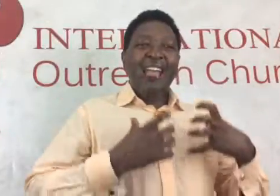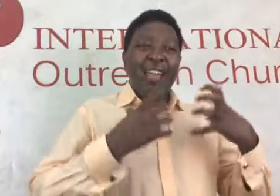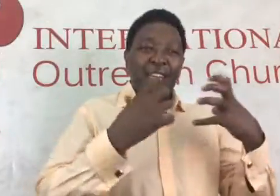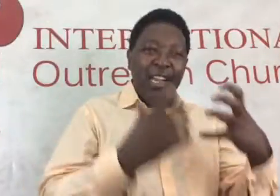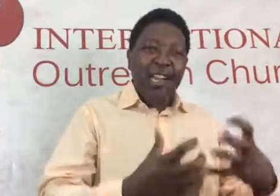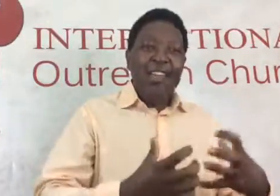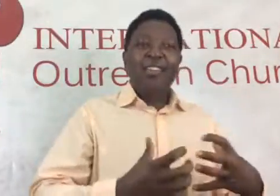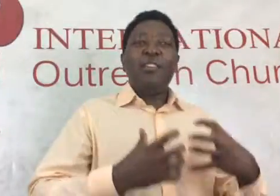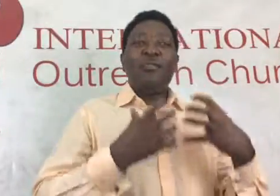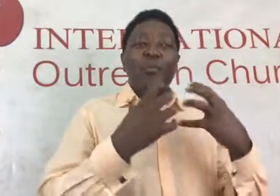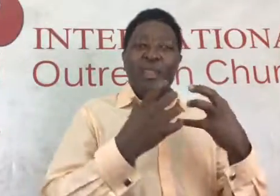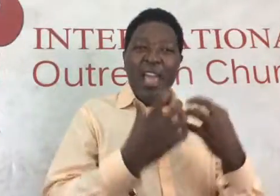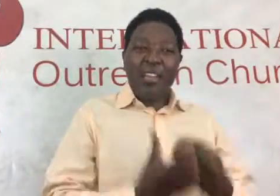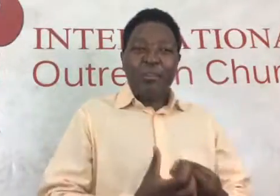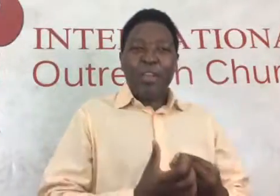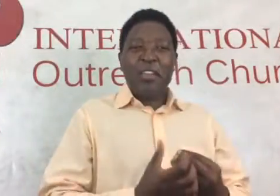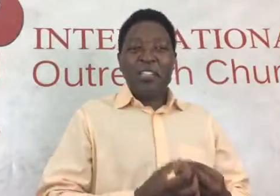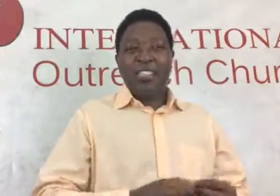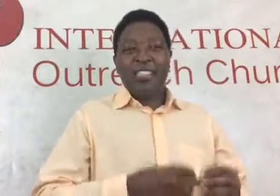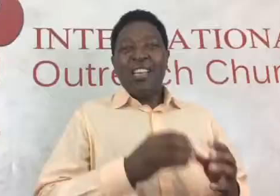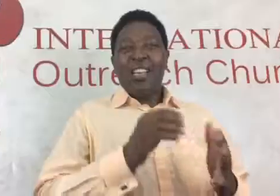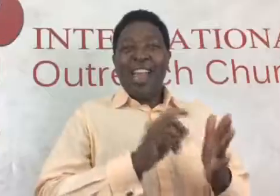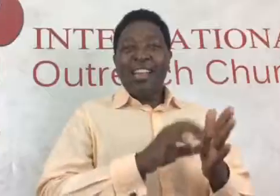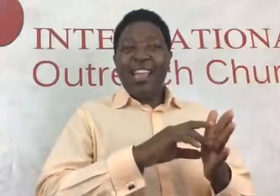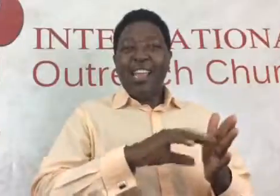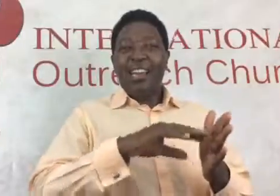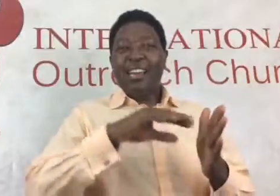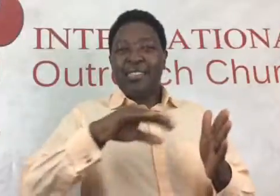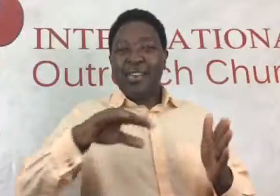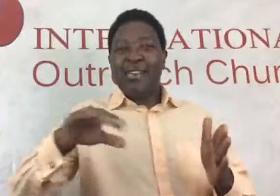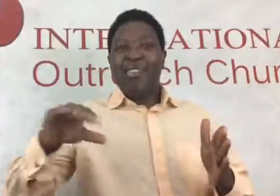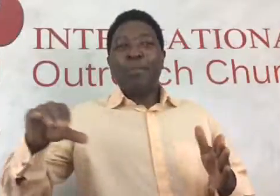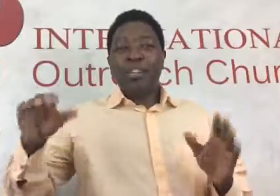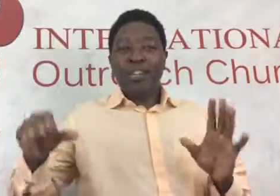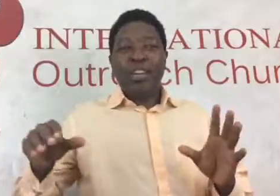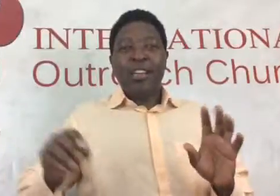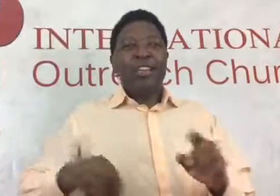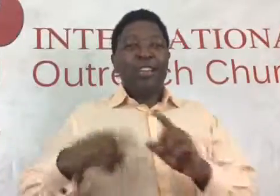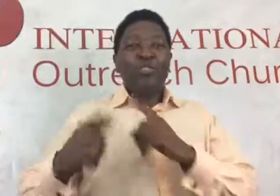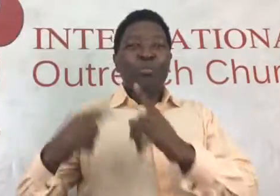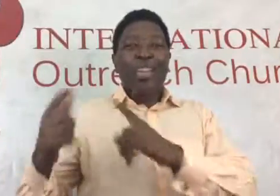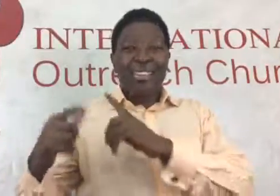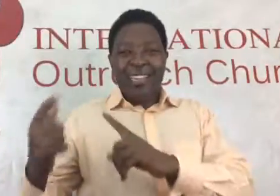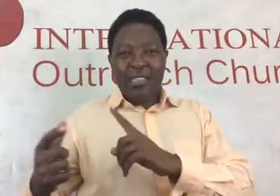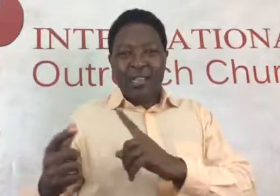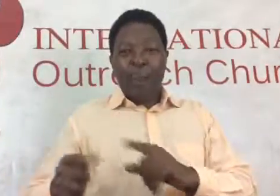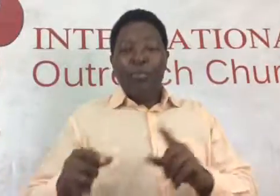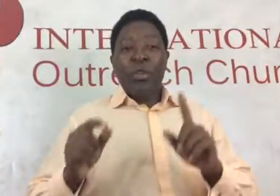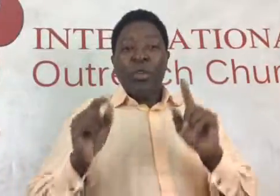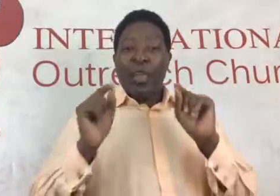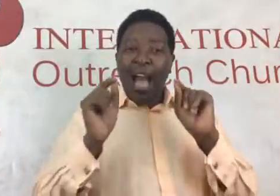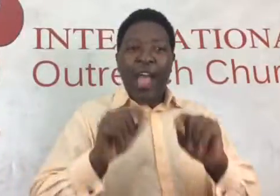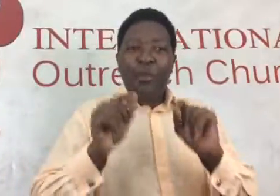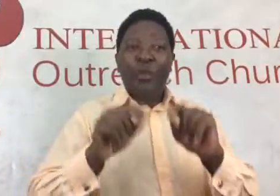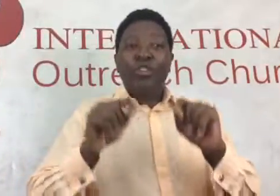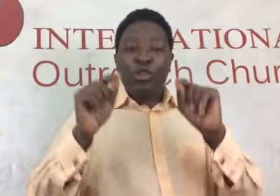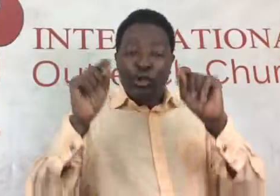can glean from their experiences and I can accelerate my journey to my destiny. I want to